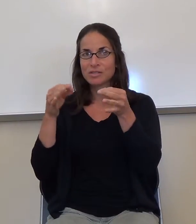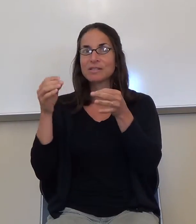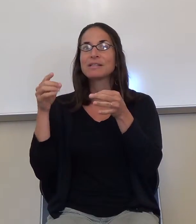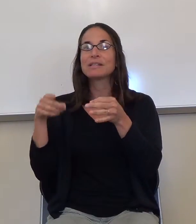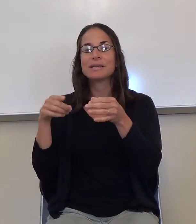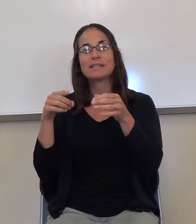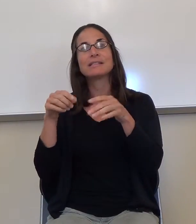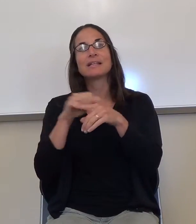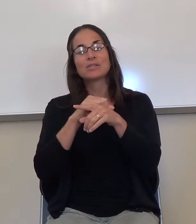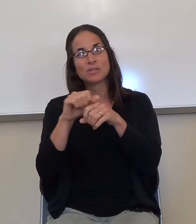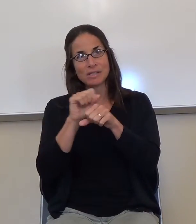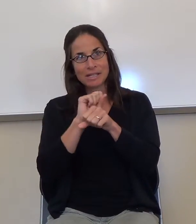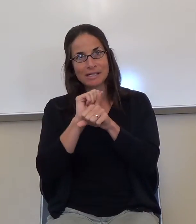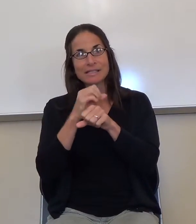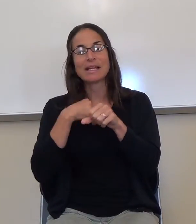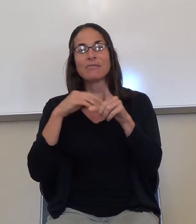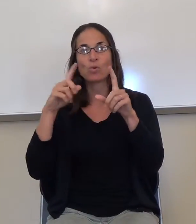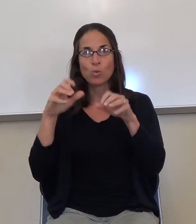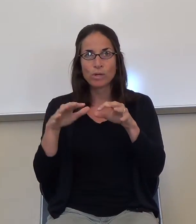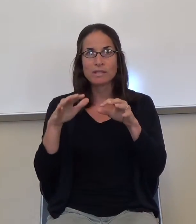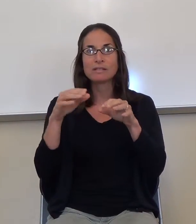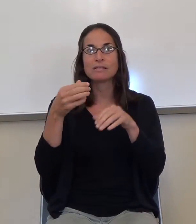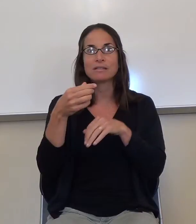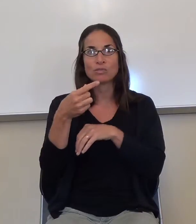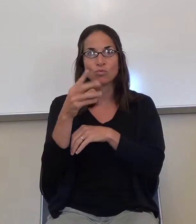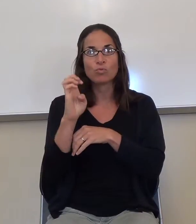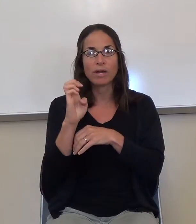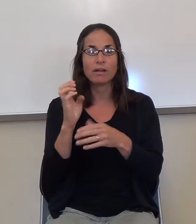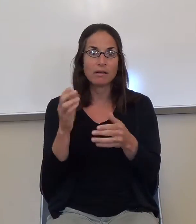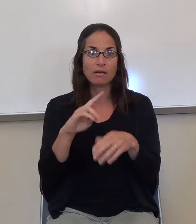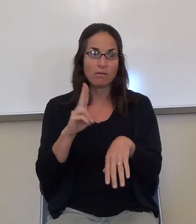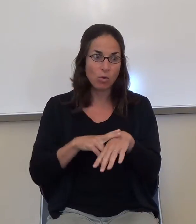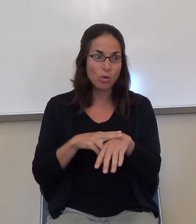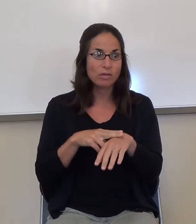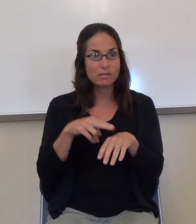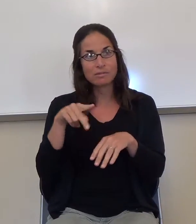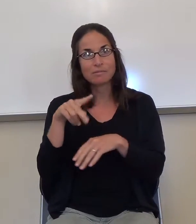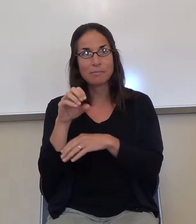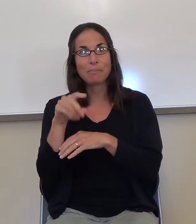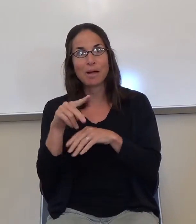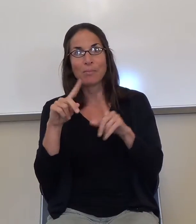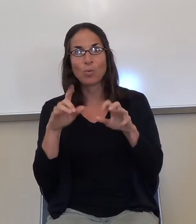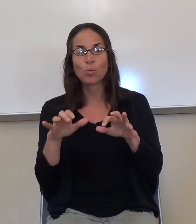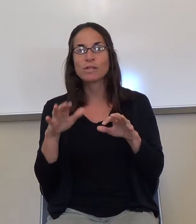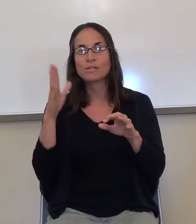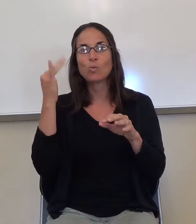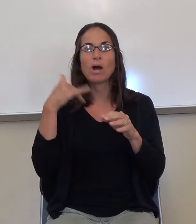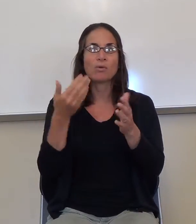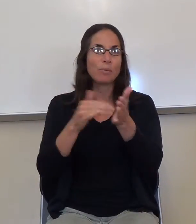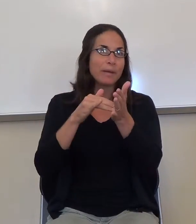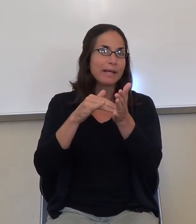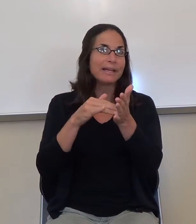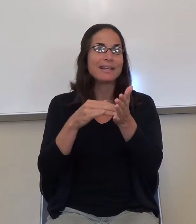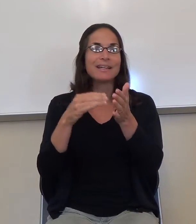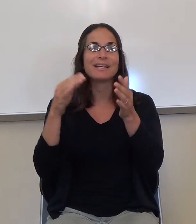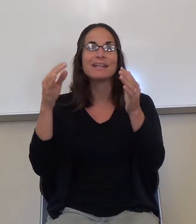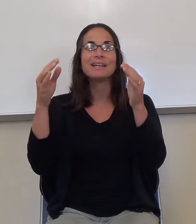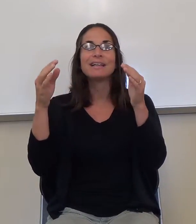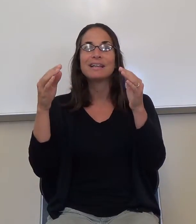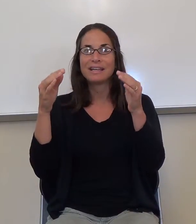carries the weight of the first grade. And you're thinking, well, duh, this is a pop quiz. Why does the teacher need to tell me this? So then we shut off, right?